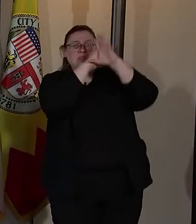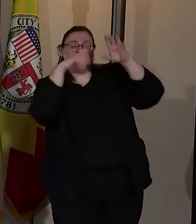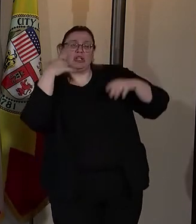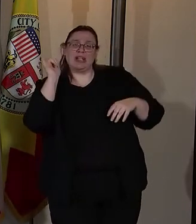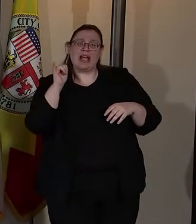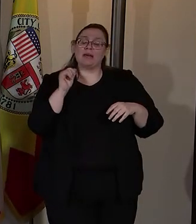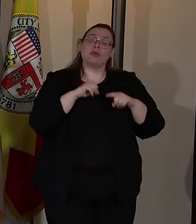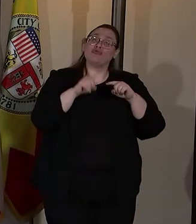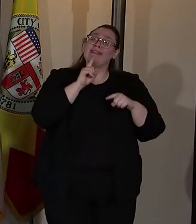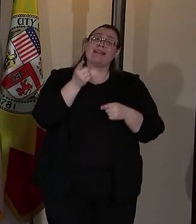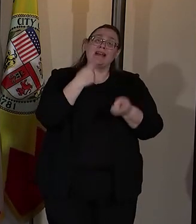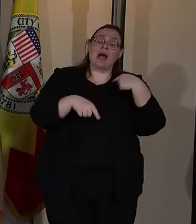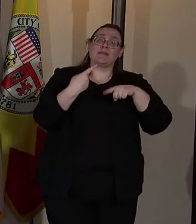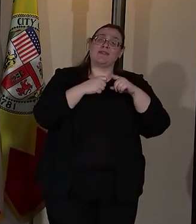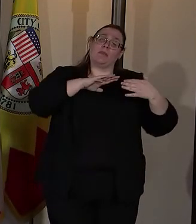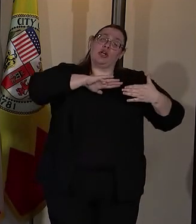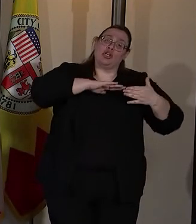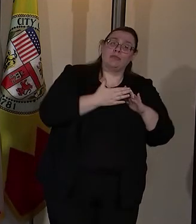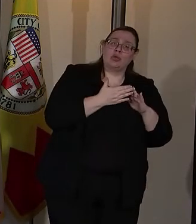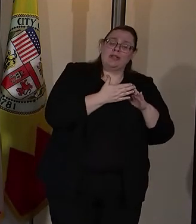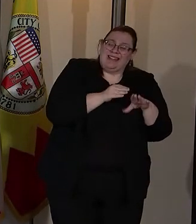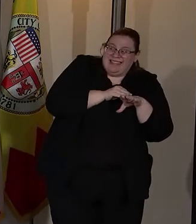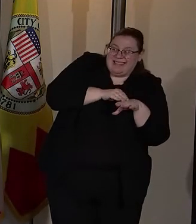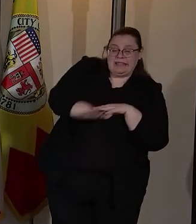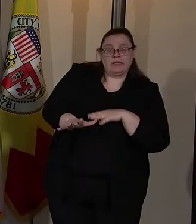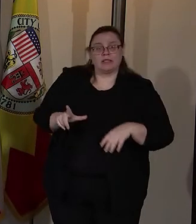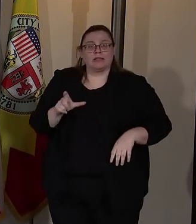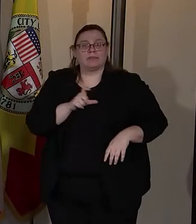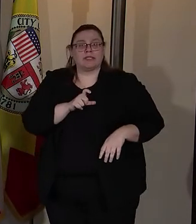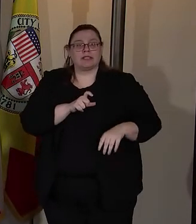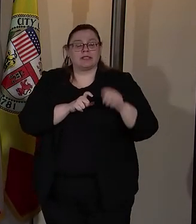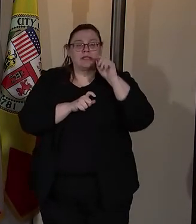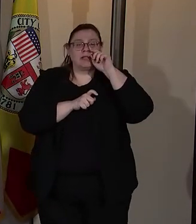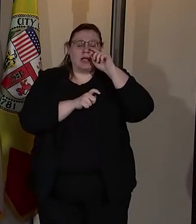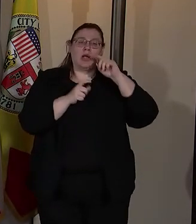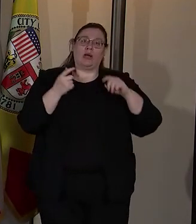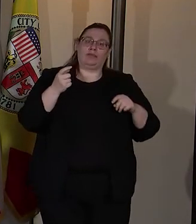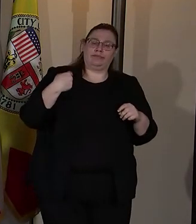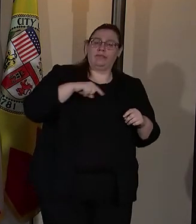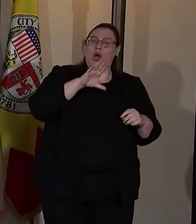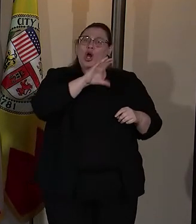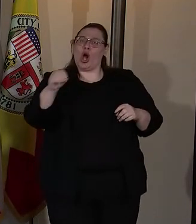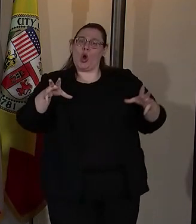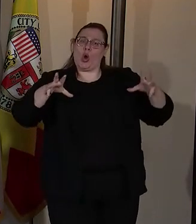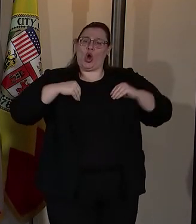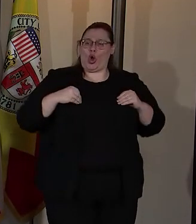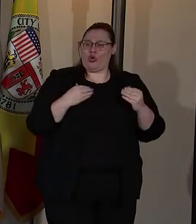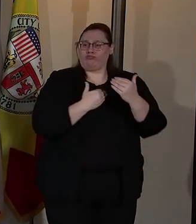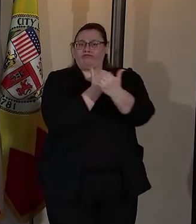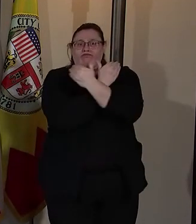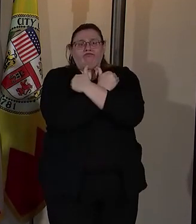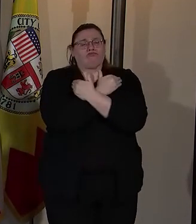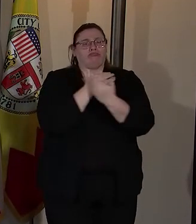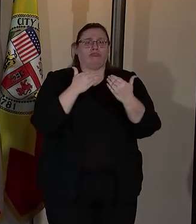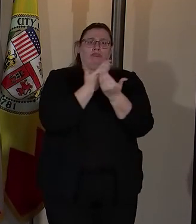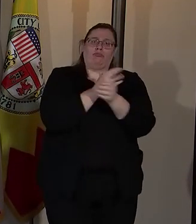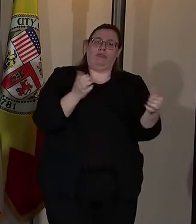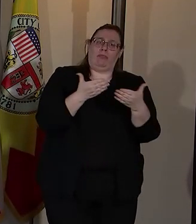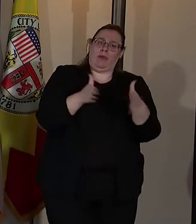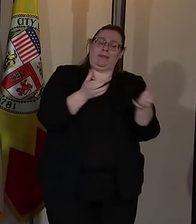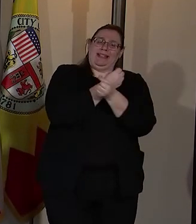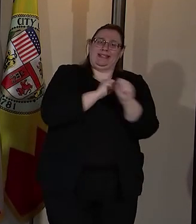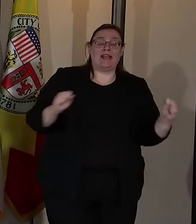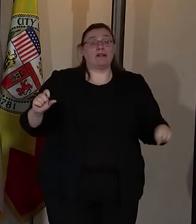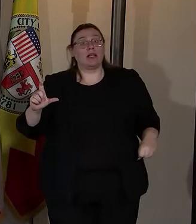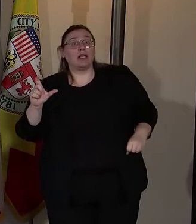driven policing. It is about the co-ownership of public safety not just by a police department